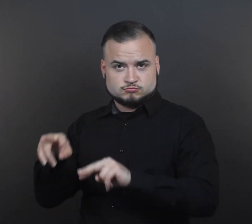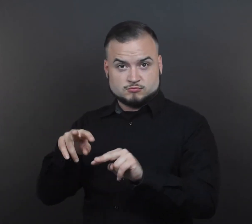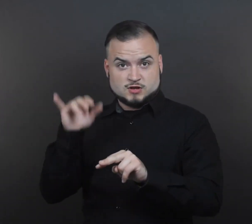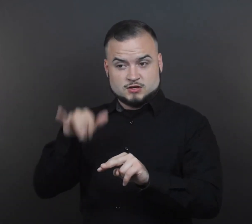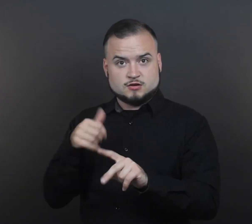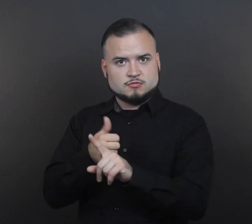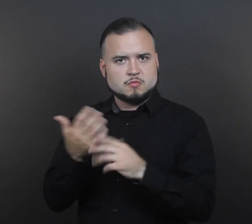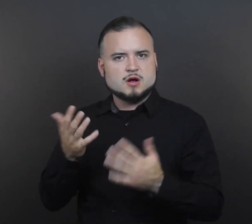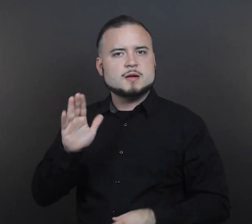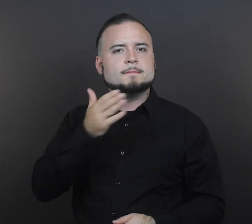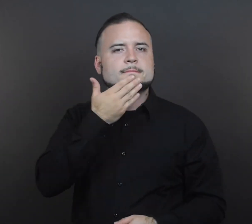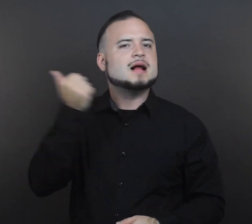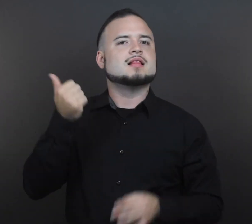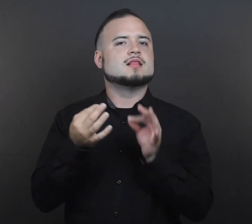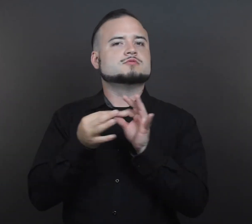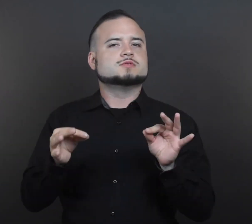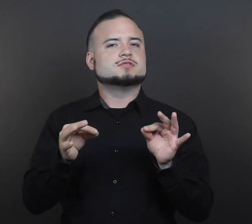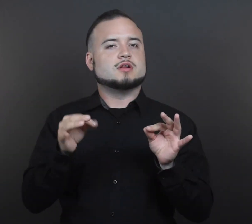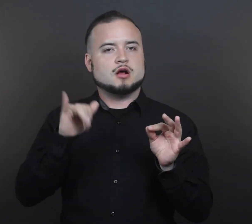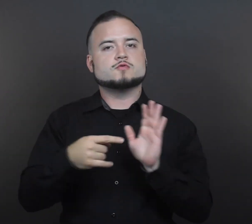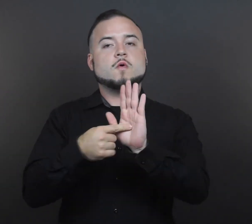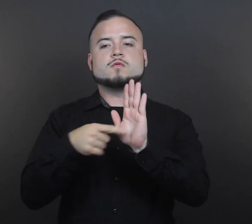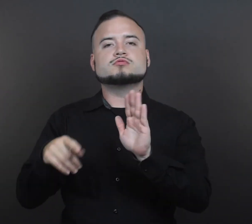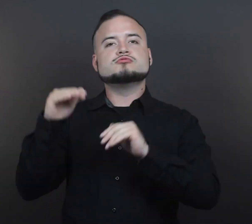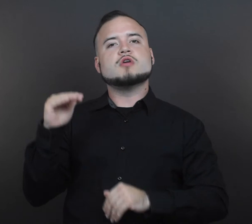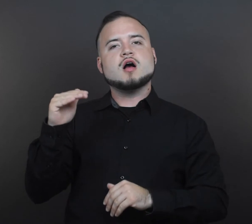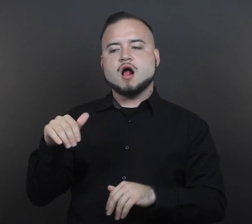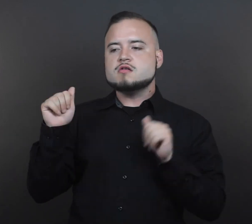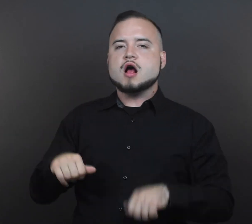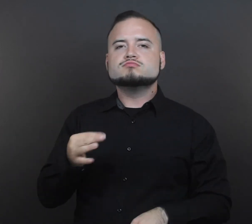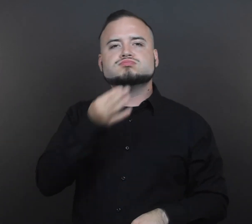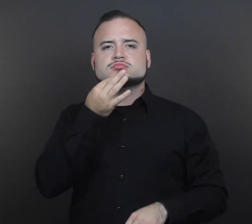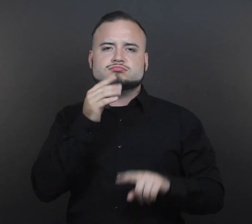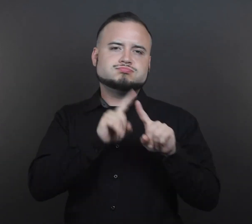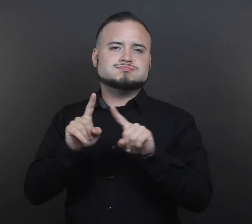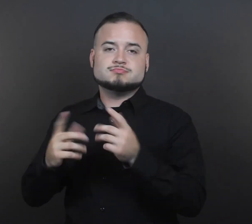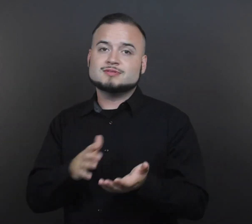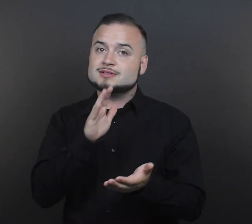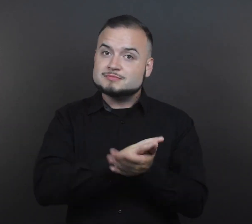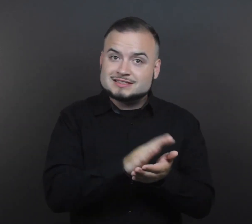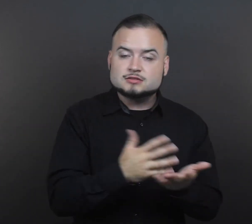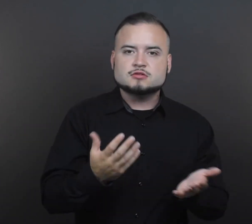The Identified as the best language that shows what the child can do academically, developmentally,